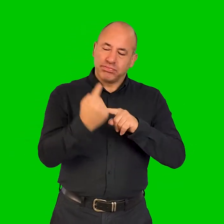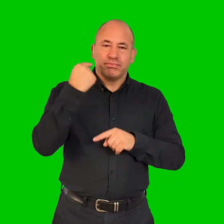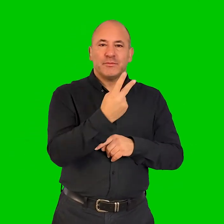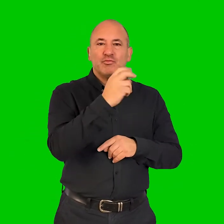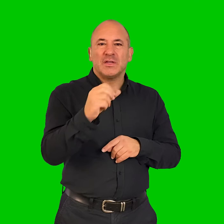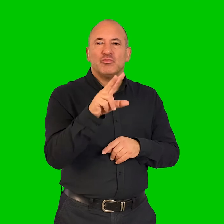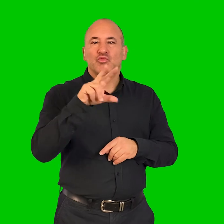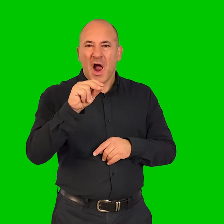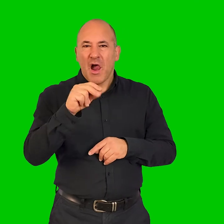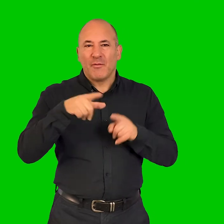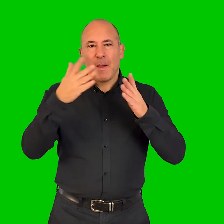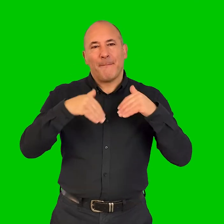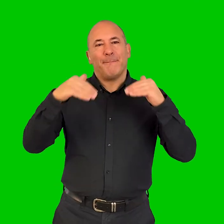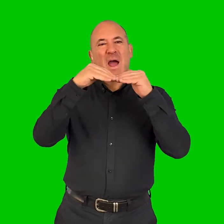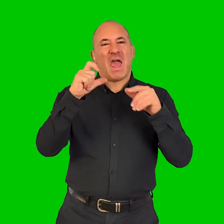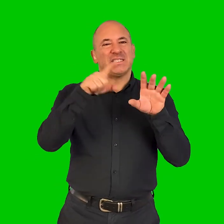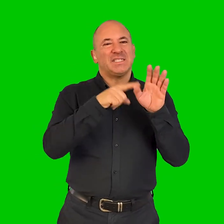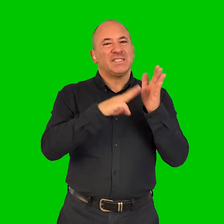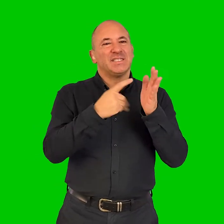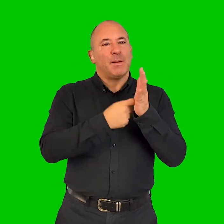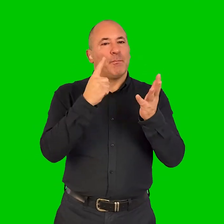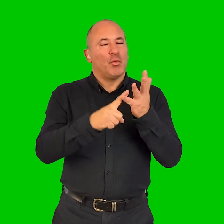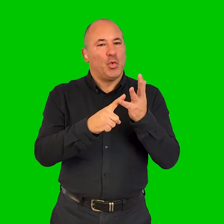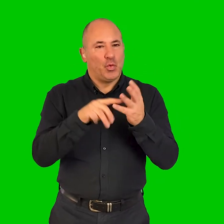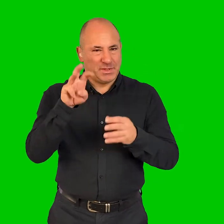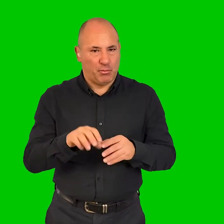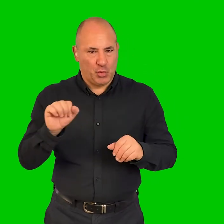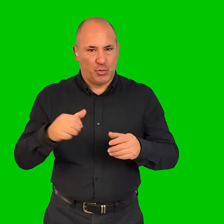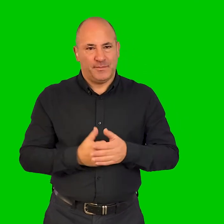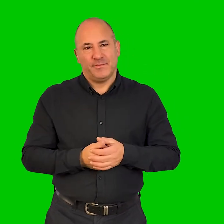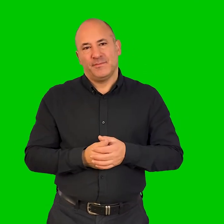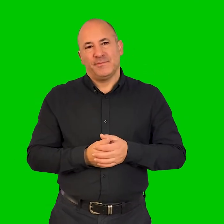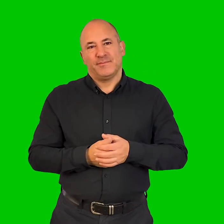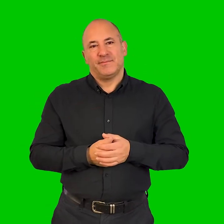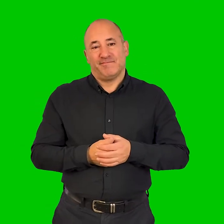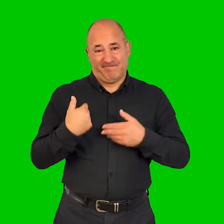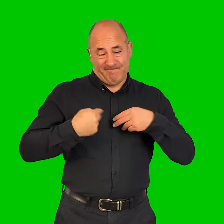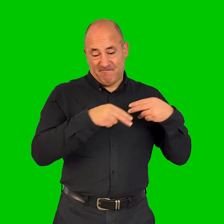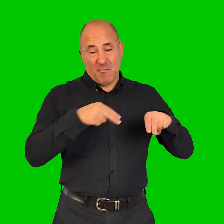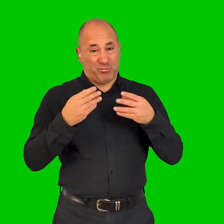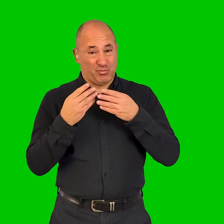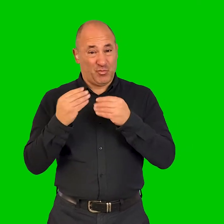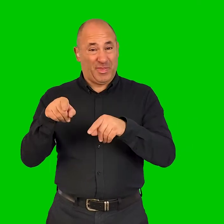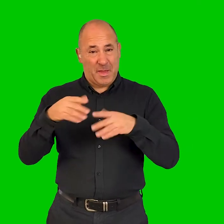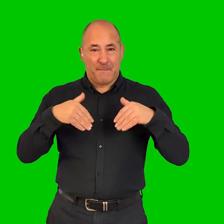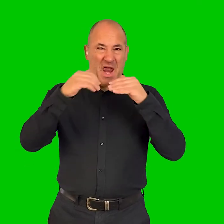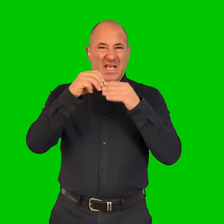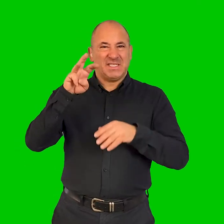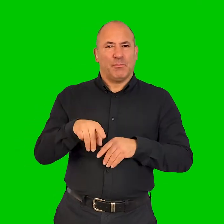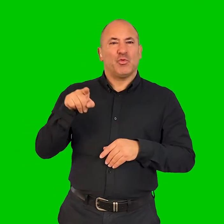as a dance artist in 2000, officially in 2012 with Ballet Kymri. And so, I danced with Ballet Kymri